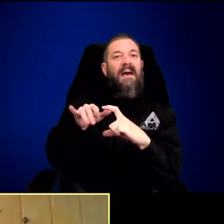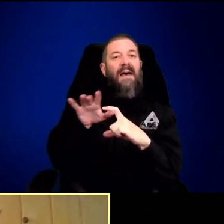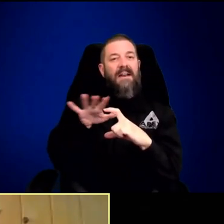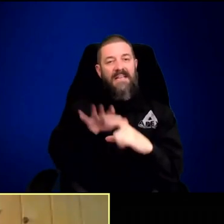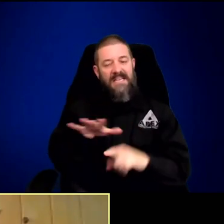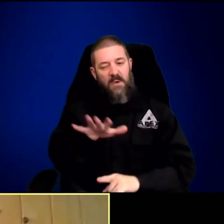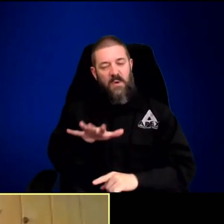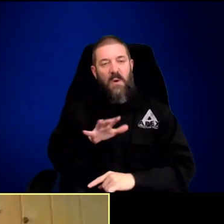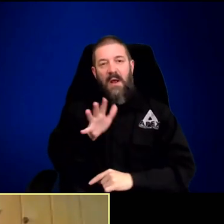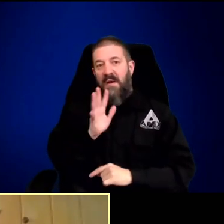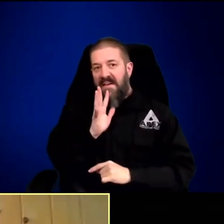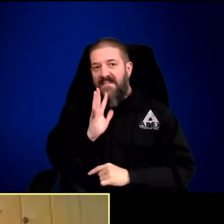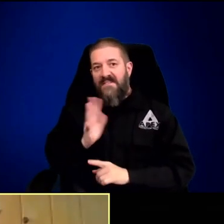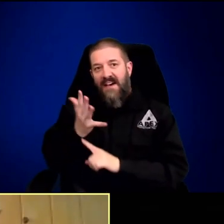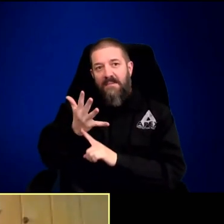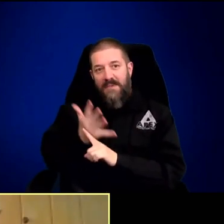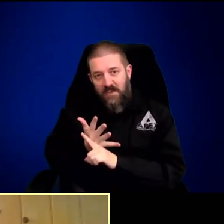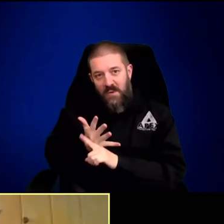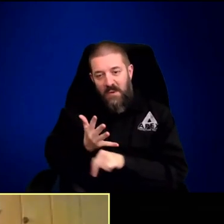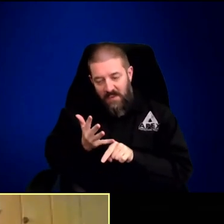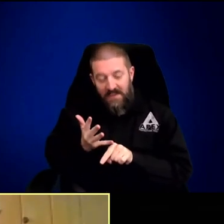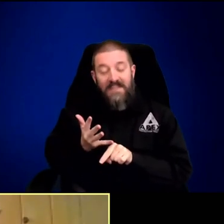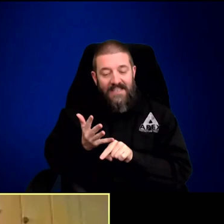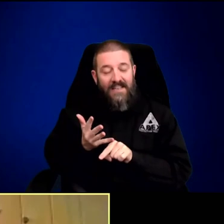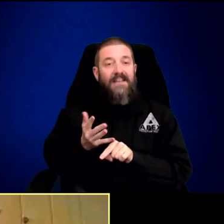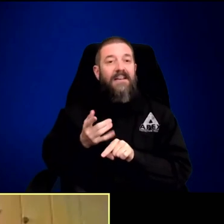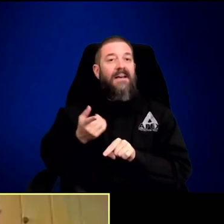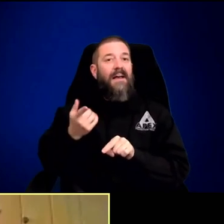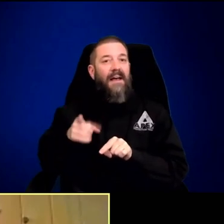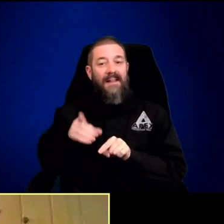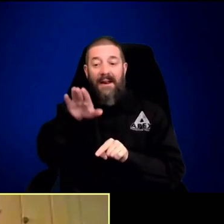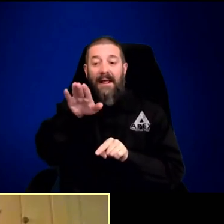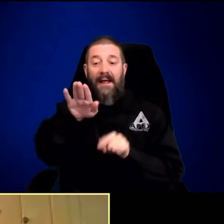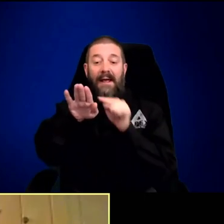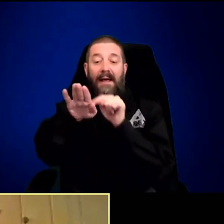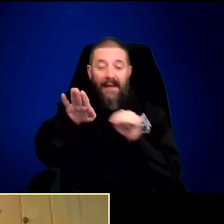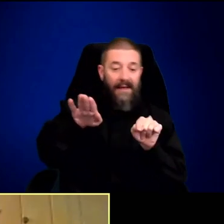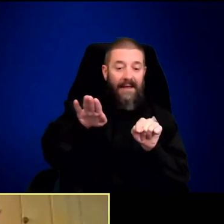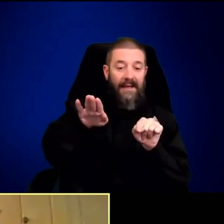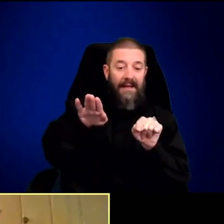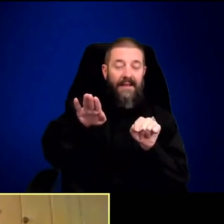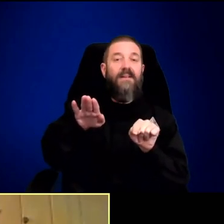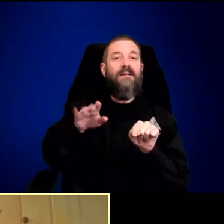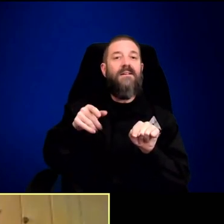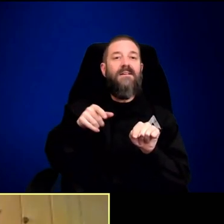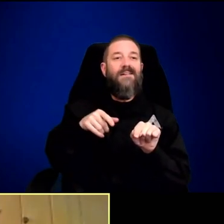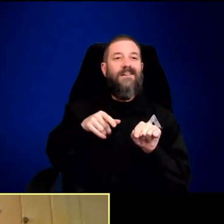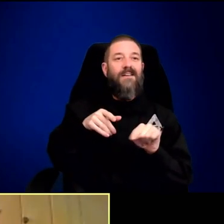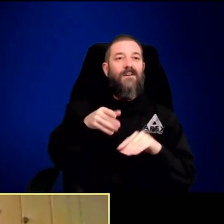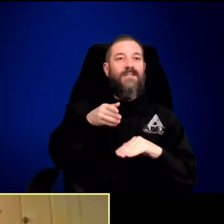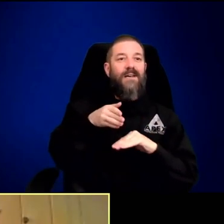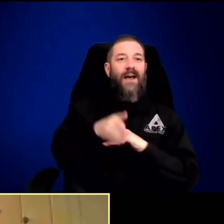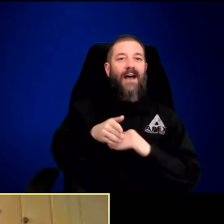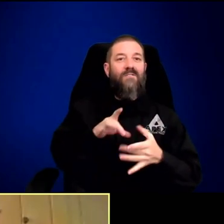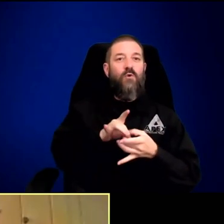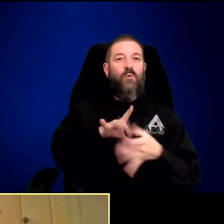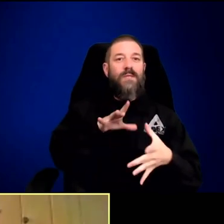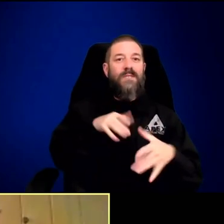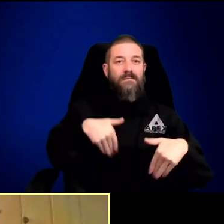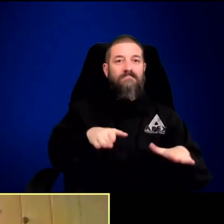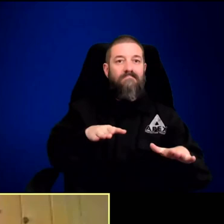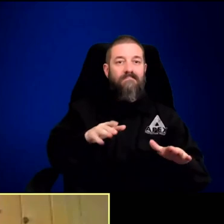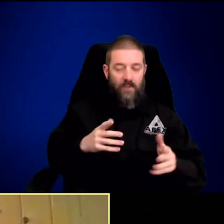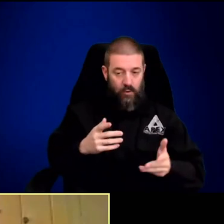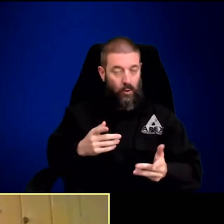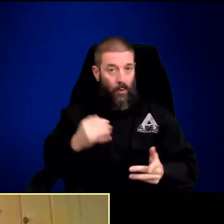the big picture is a vertical picture, that's him in the pen, I think at about five months